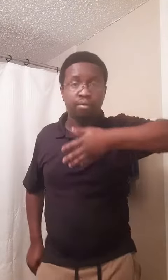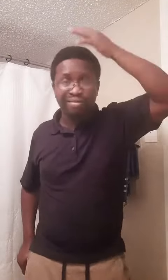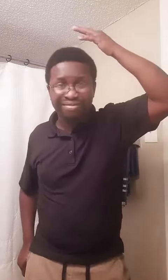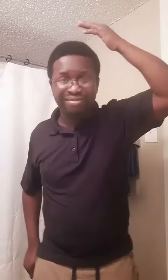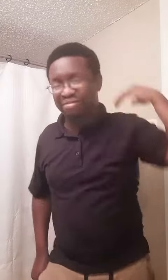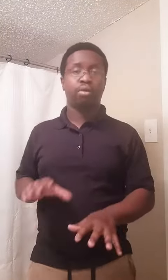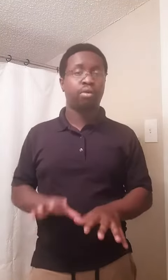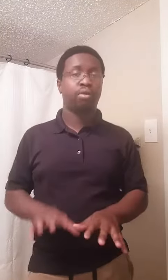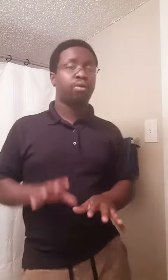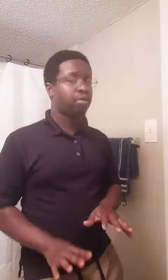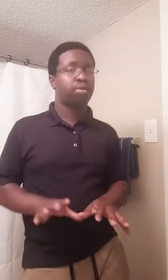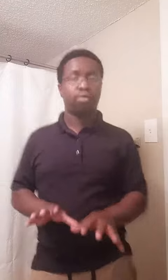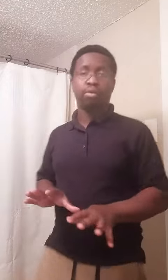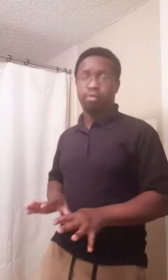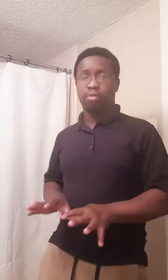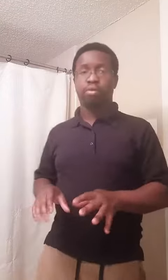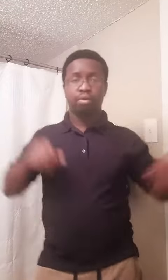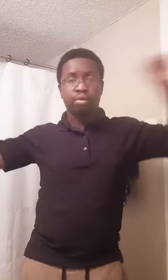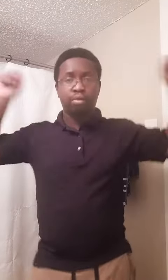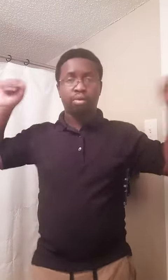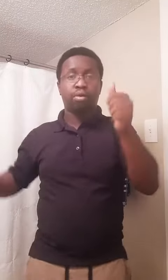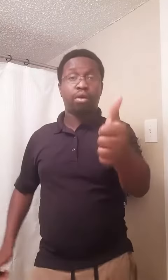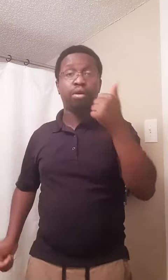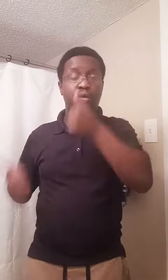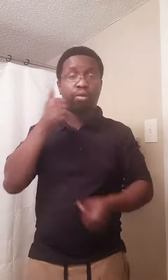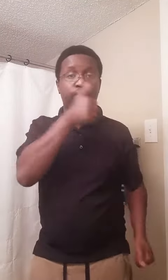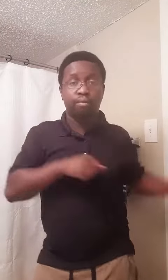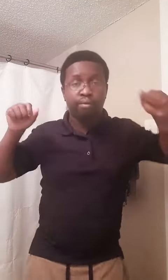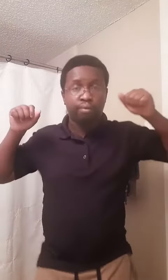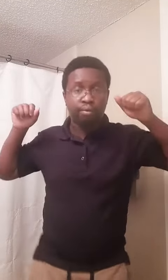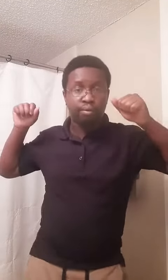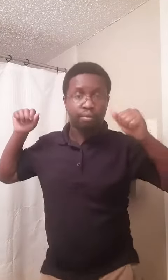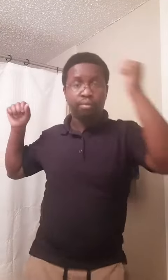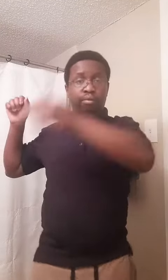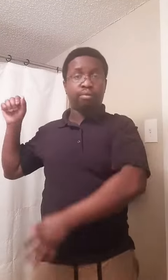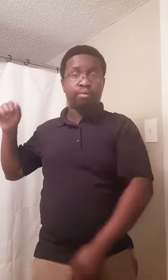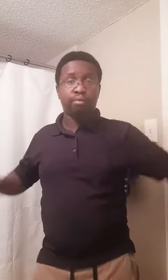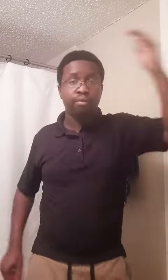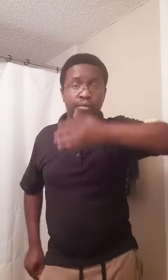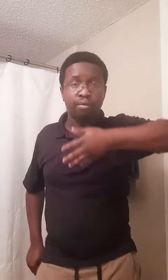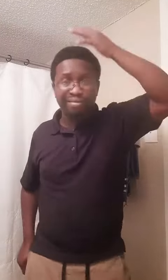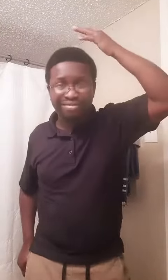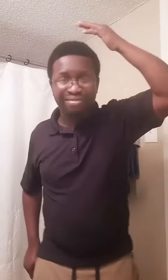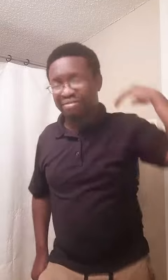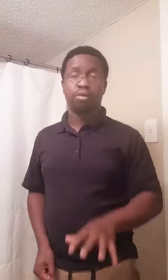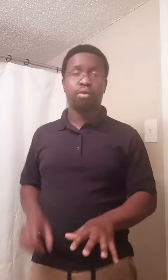yeah, look at me now Yeah, look at them motherfuckin' diamonds, listen to what it is, don't get New watch every day of the week, lil' Raleigh miss what that do